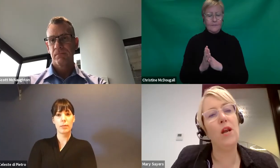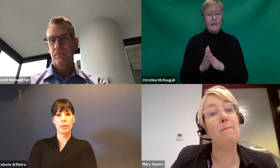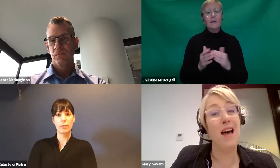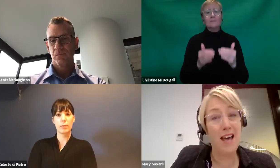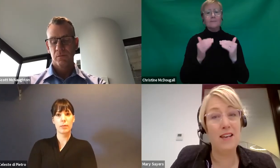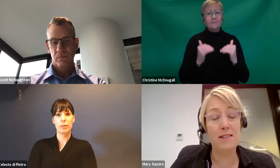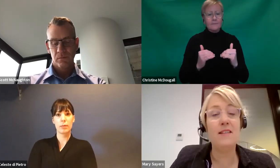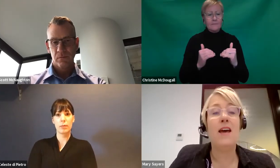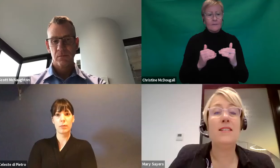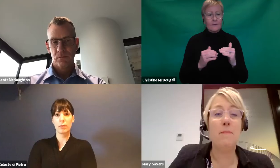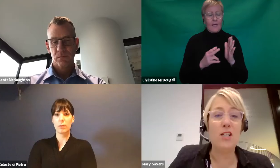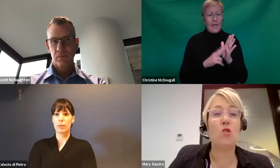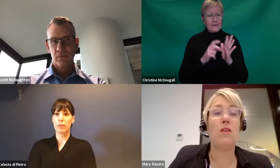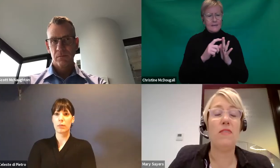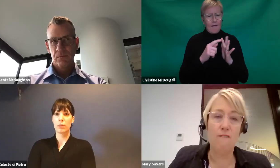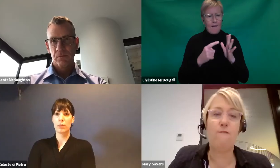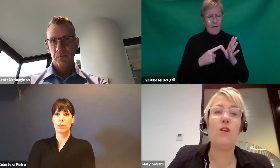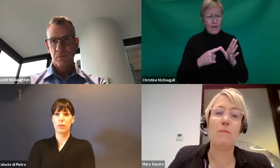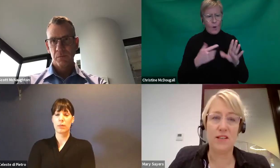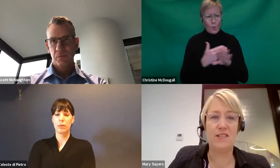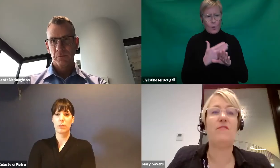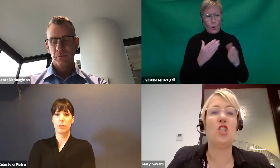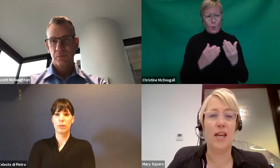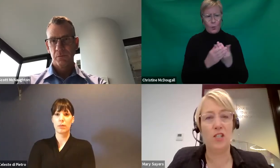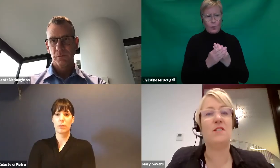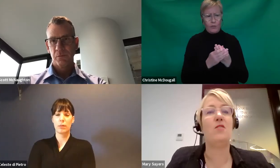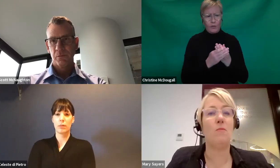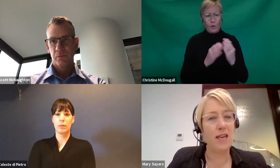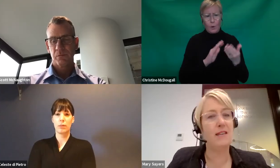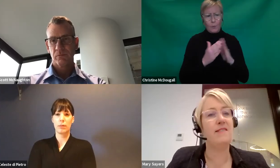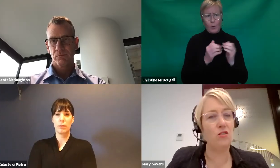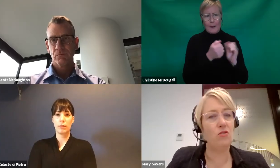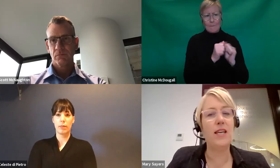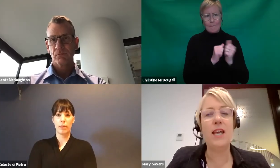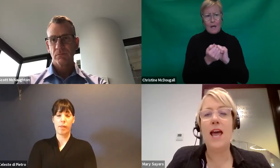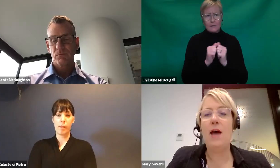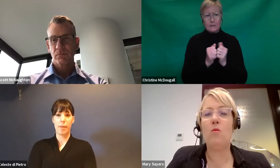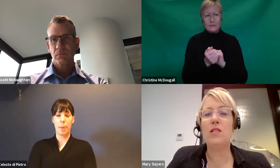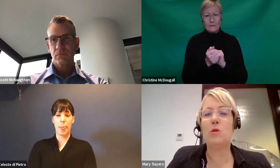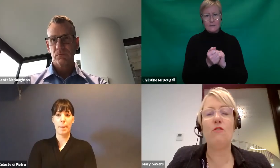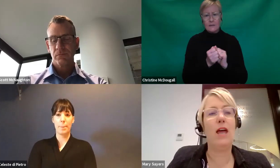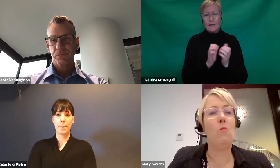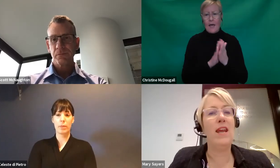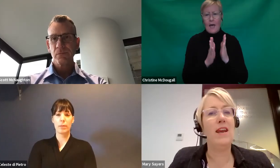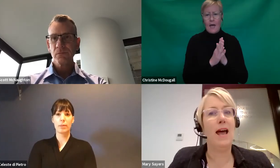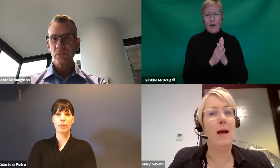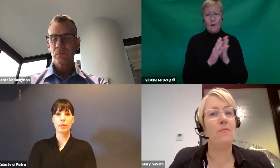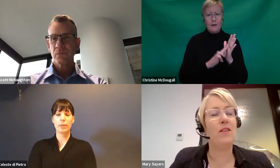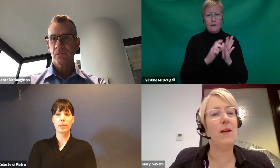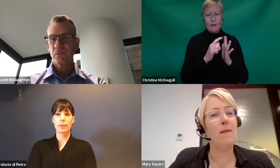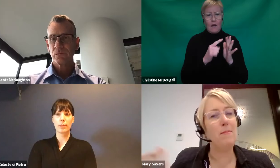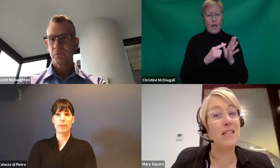coordinator partners to make sure that they're fully abreast of the changes that you're making centrally and what sort of, when